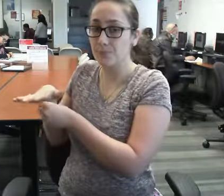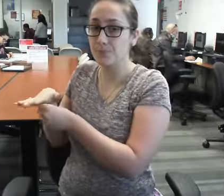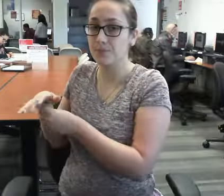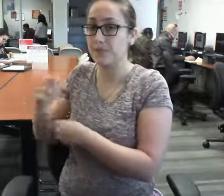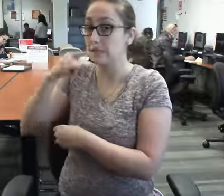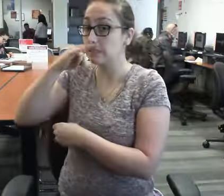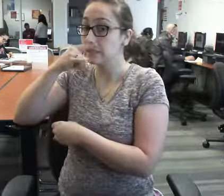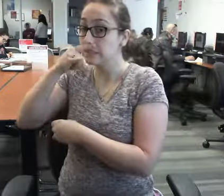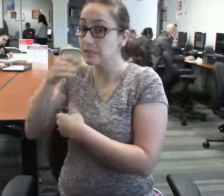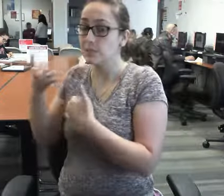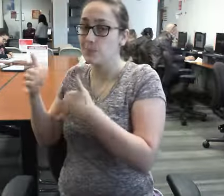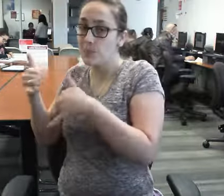Yeah.